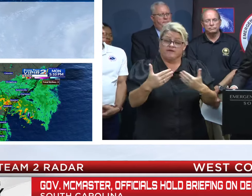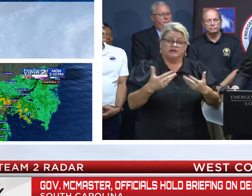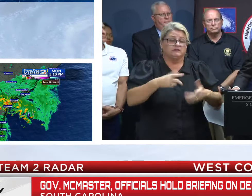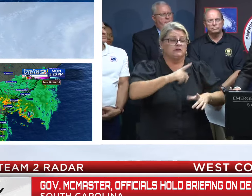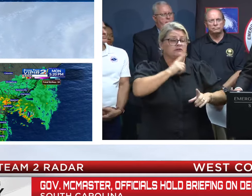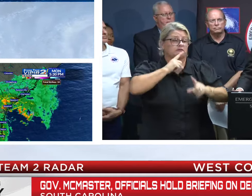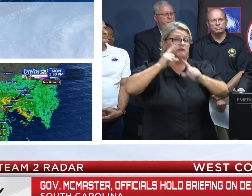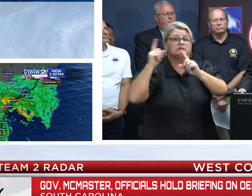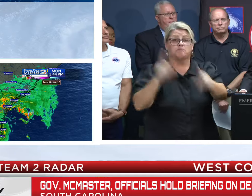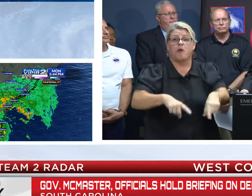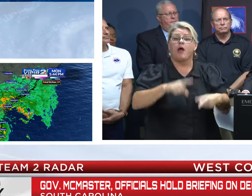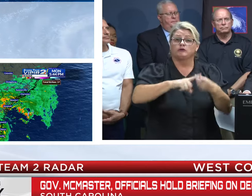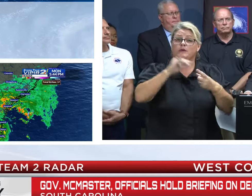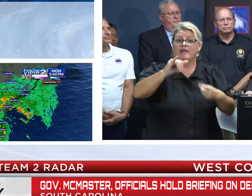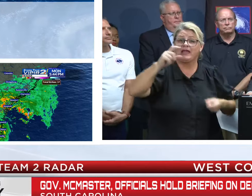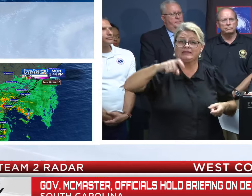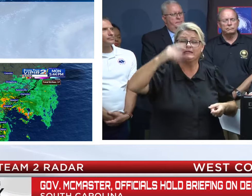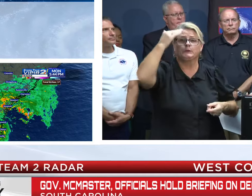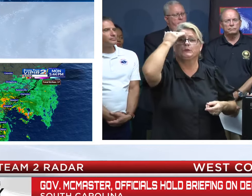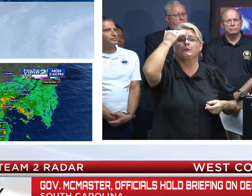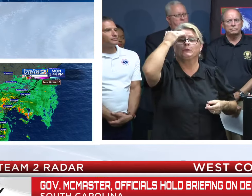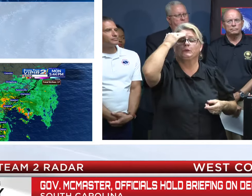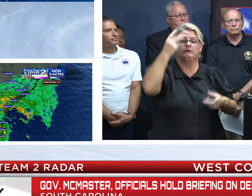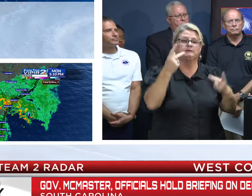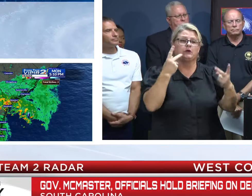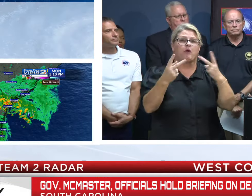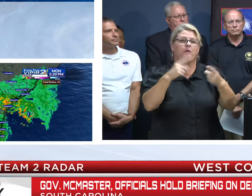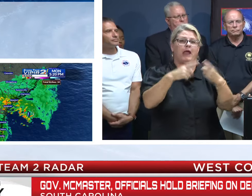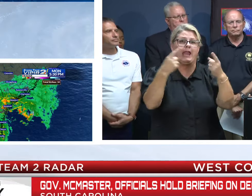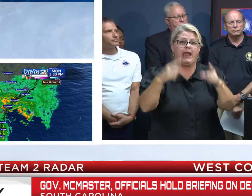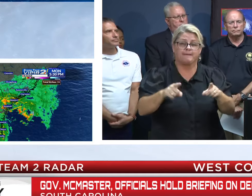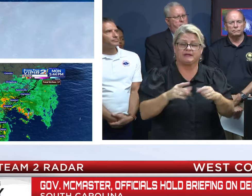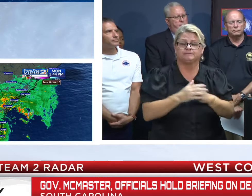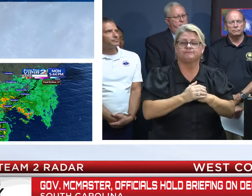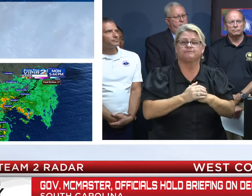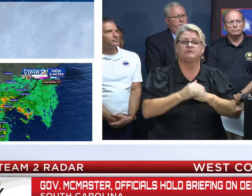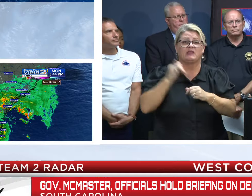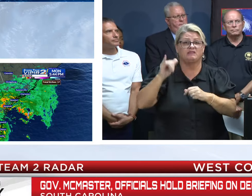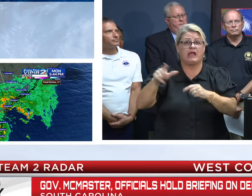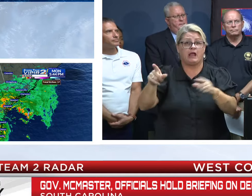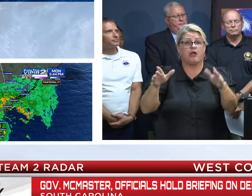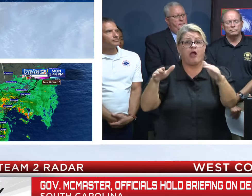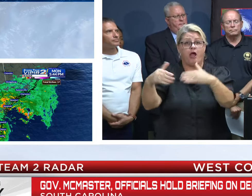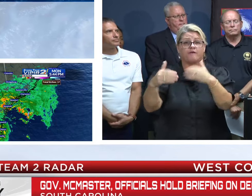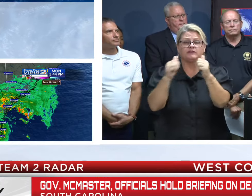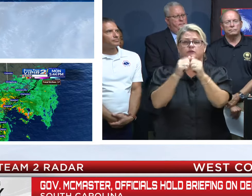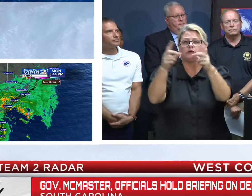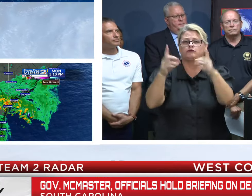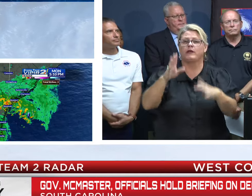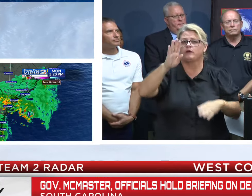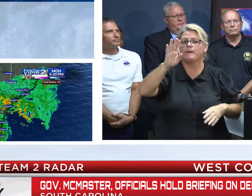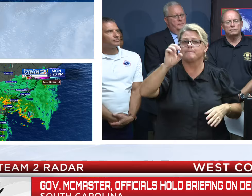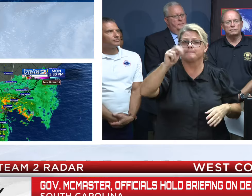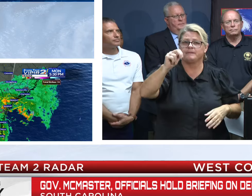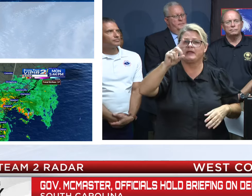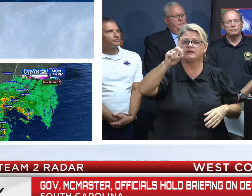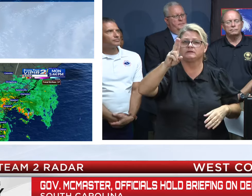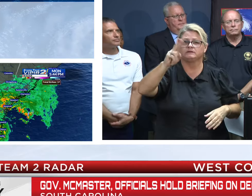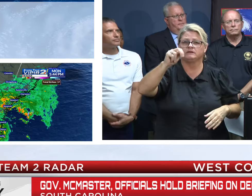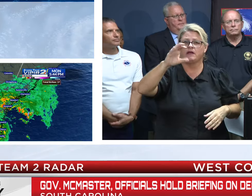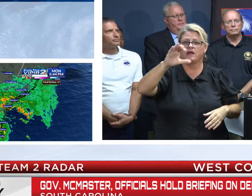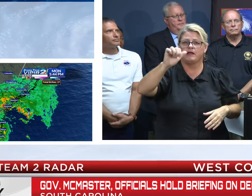to this need. And, in fact, I think that office, with Director Ben Duncan, it's now a cabinet agency,